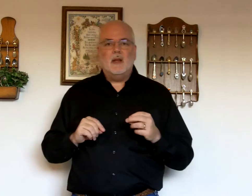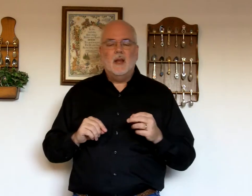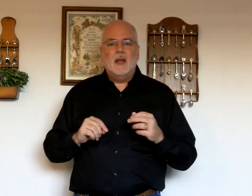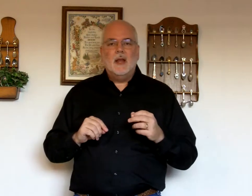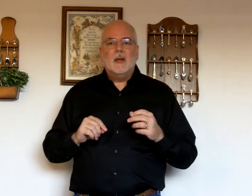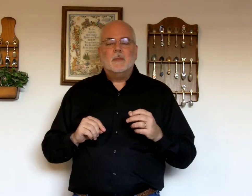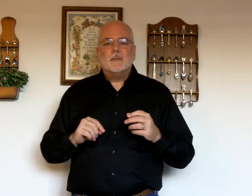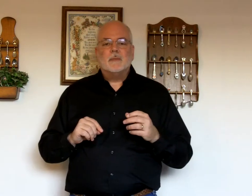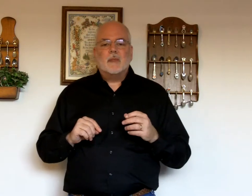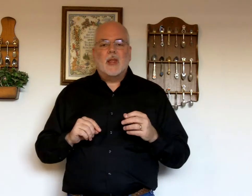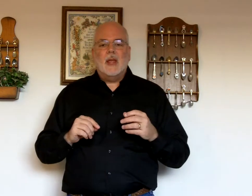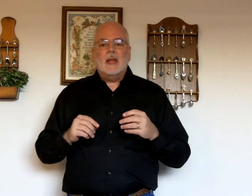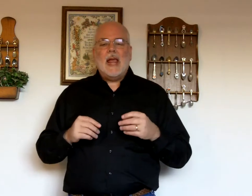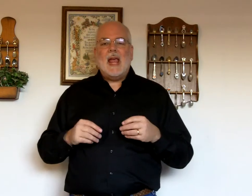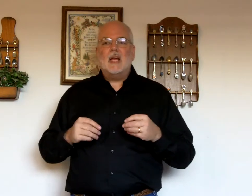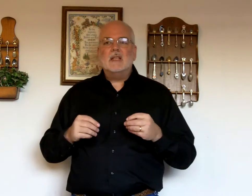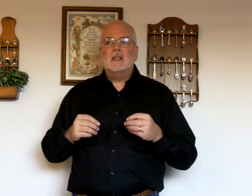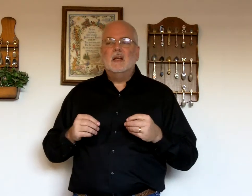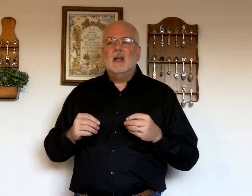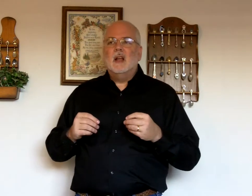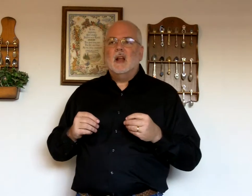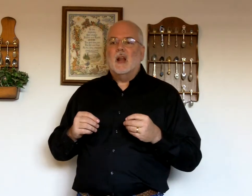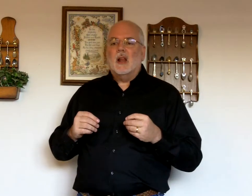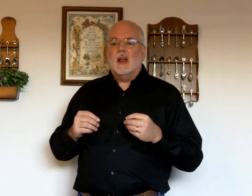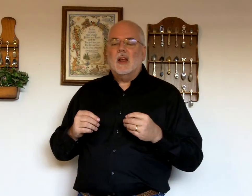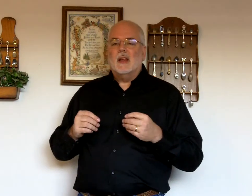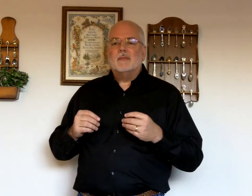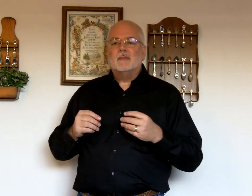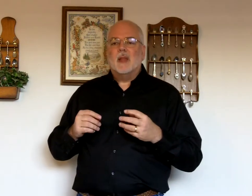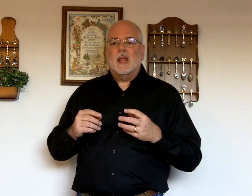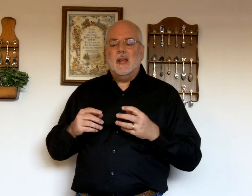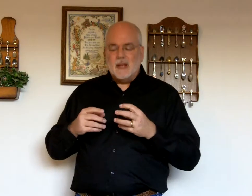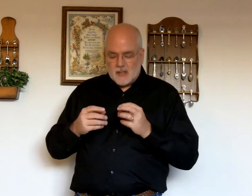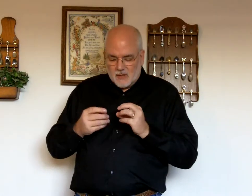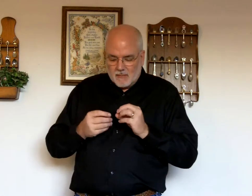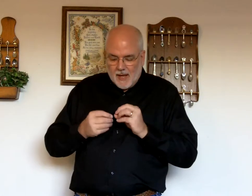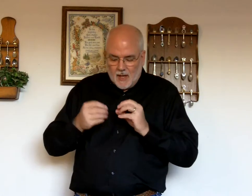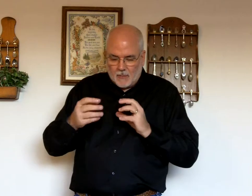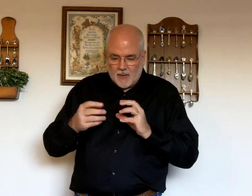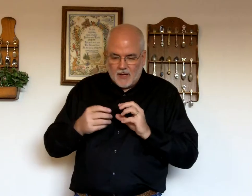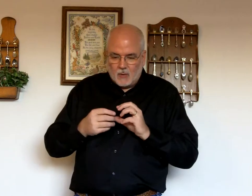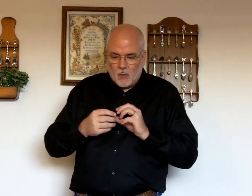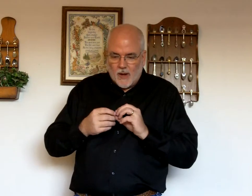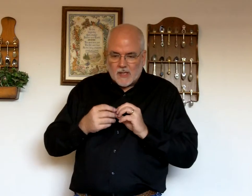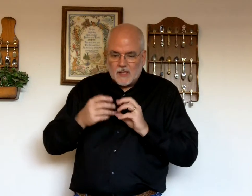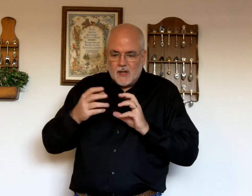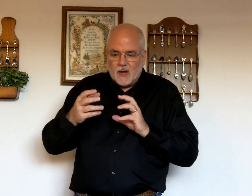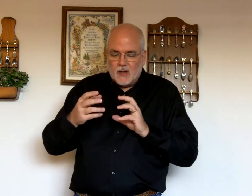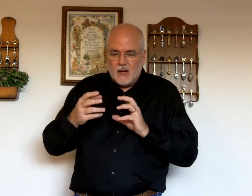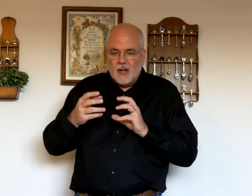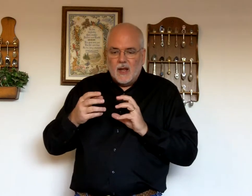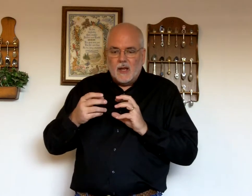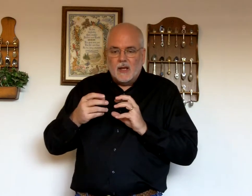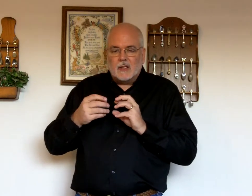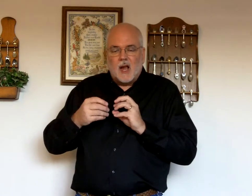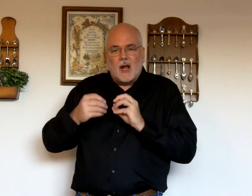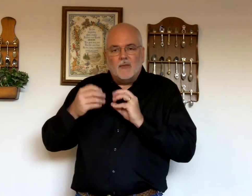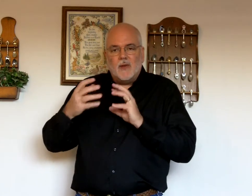it has in its makeup and in the way it's done it is obvious